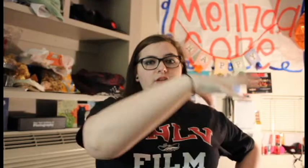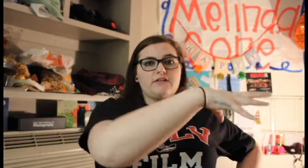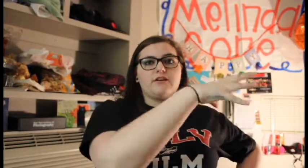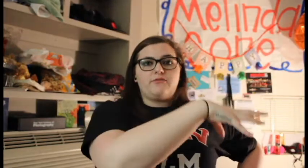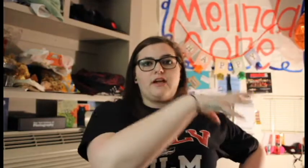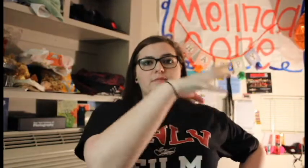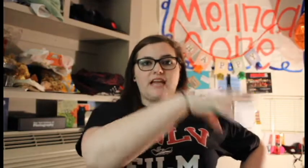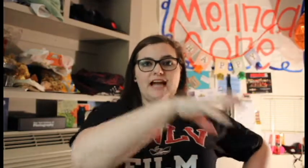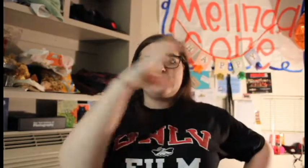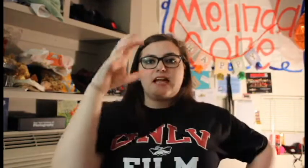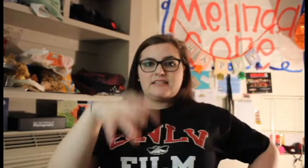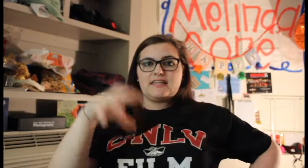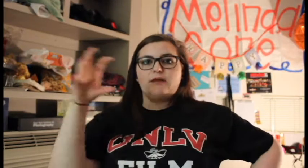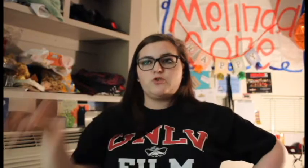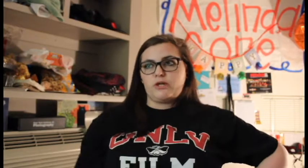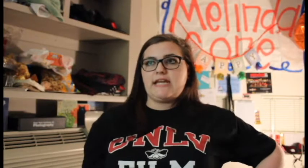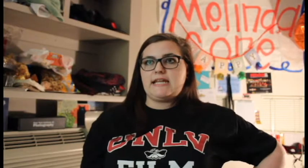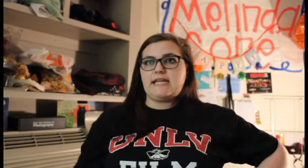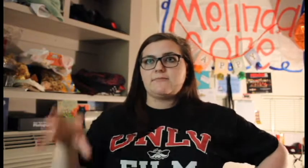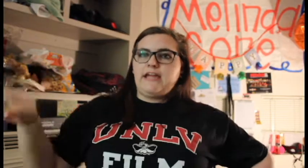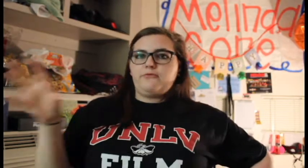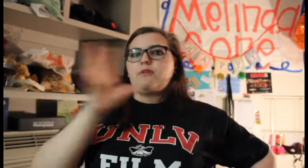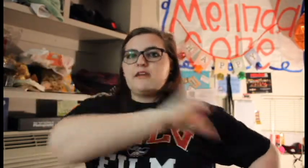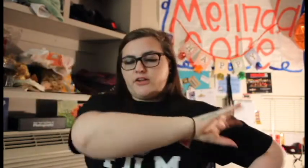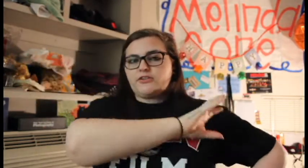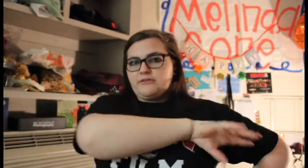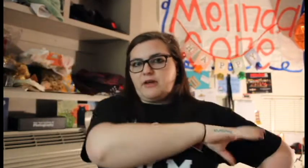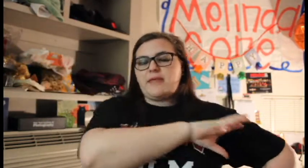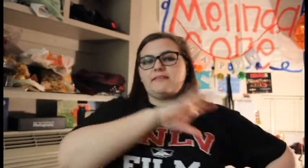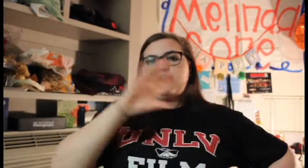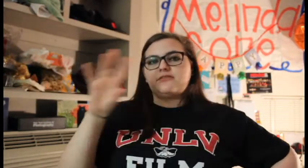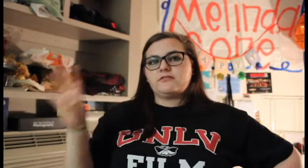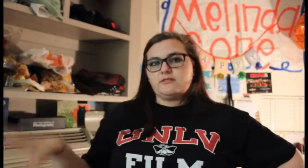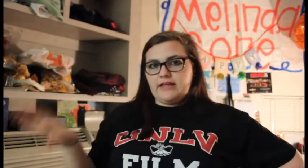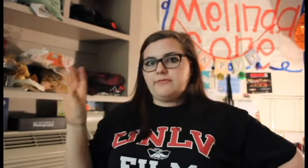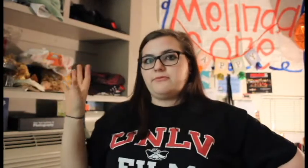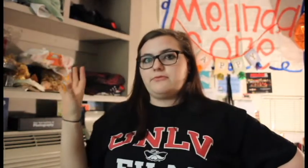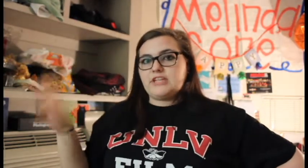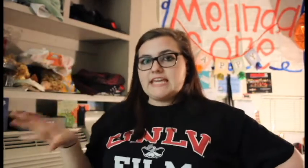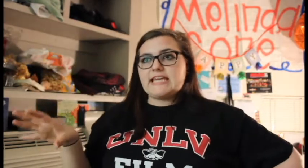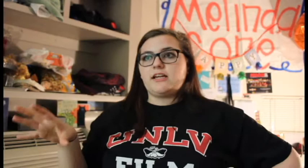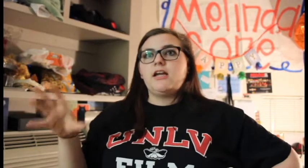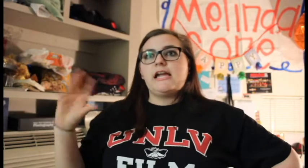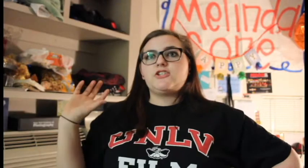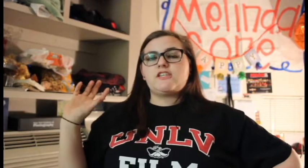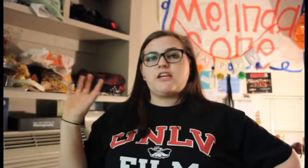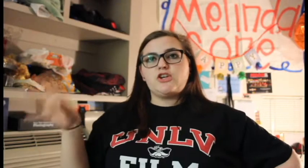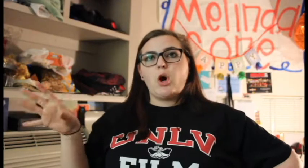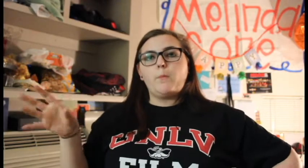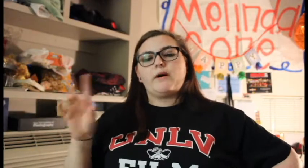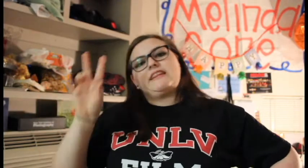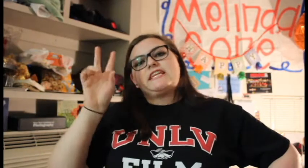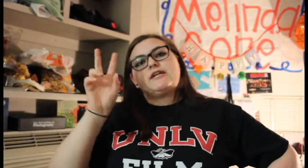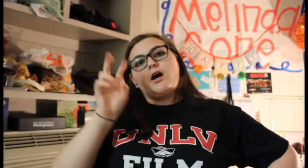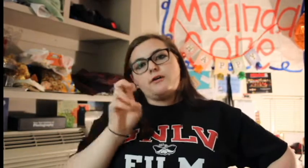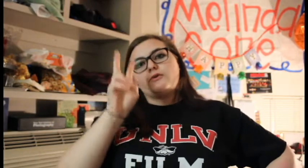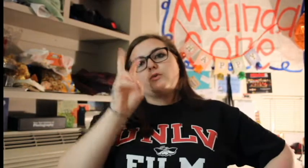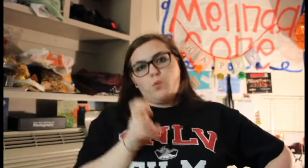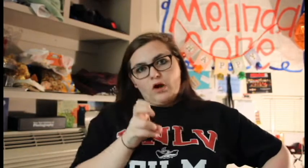the other FMs asked that same trainee if the other FM that left left the key and she said no but the other one